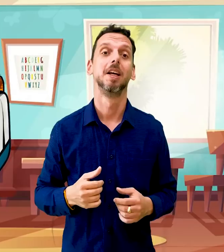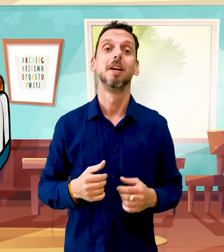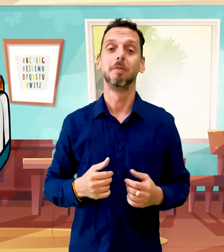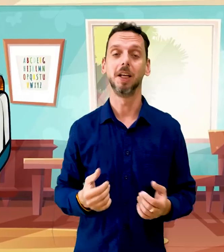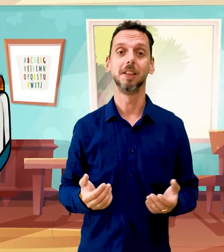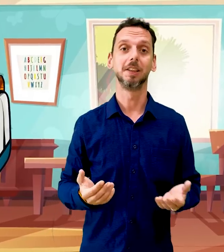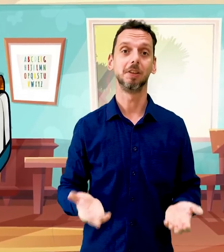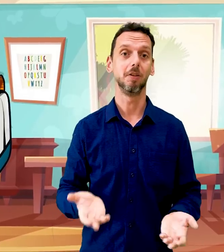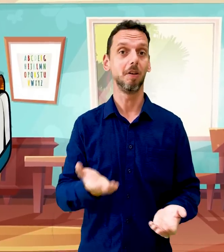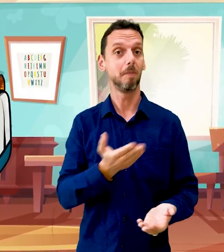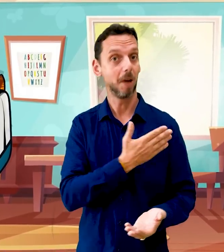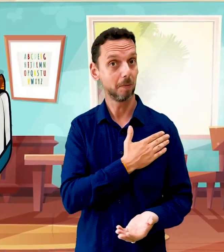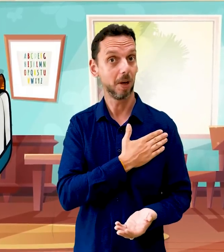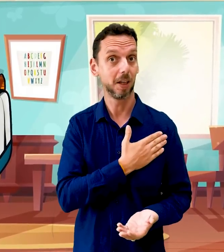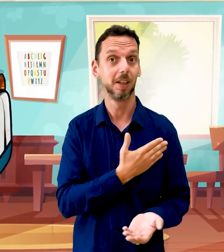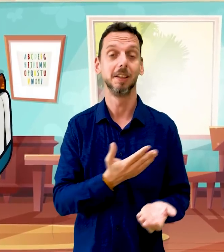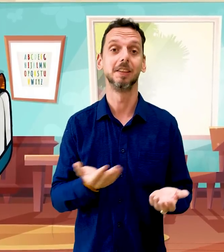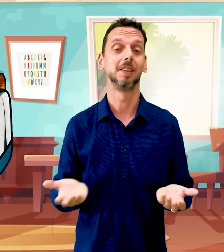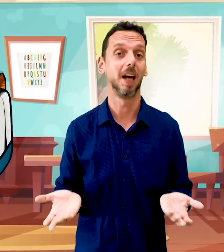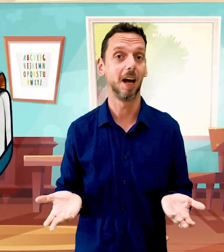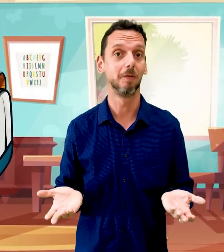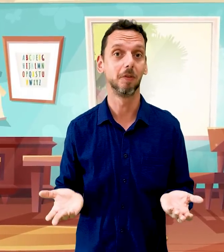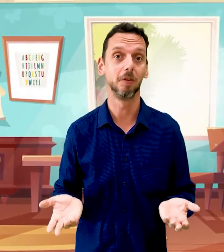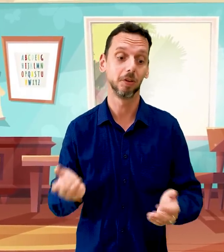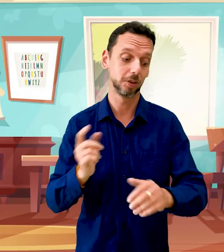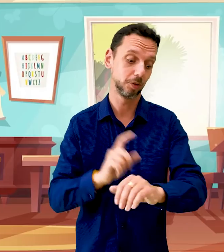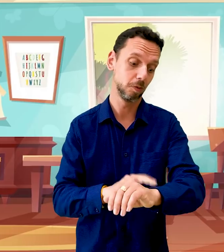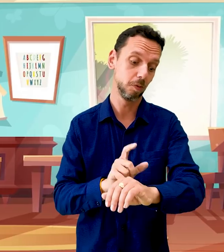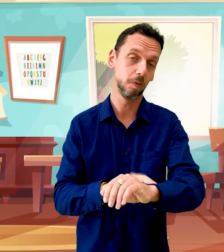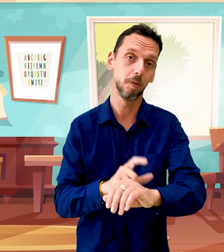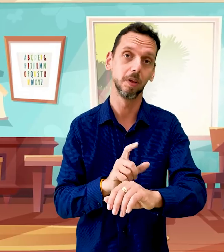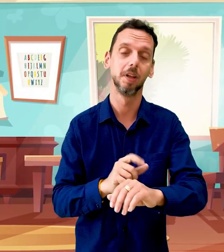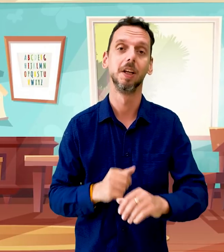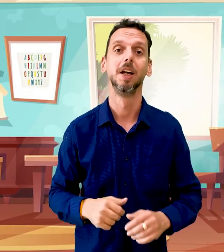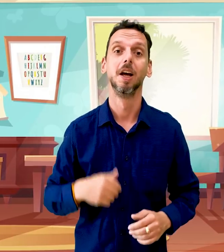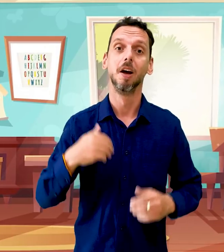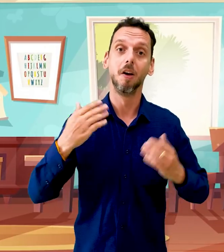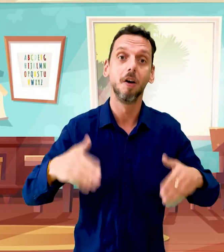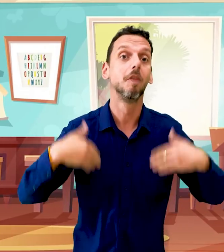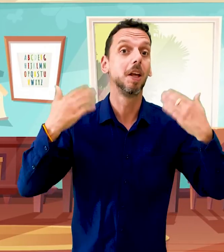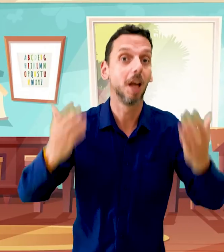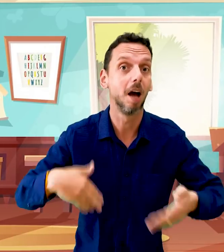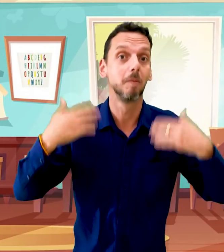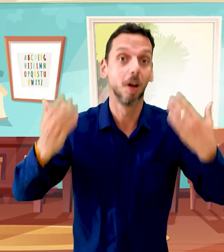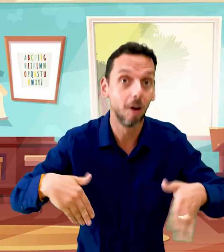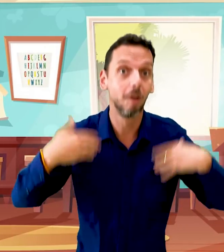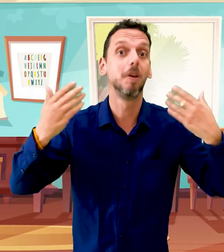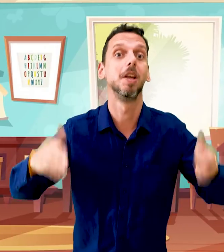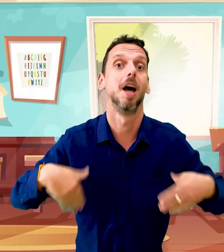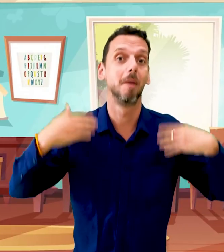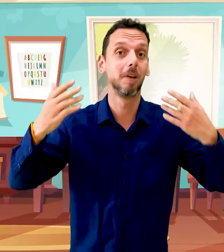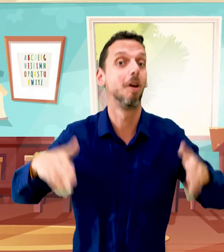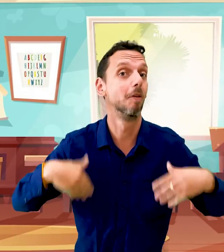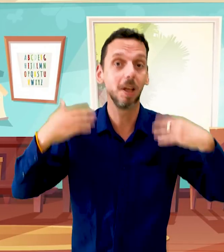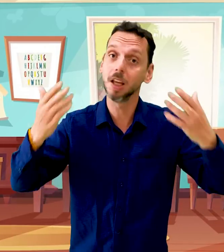Where is your backpack, it's time for school Hurry up, hurry up, hurry